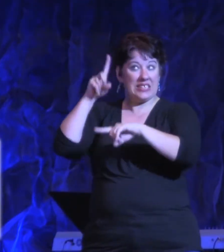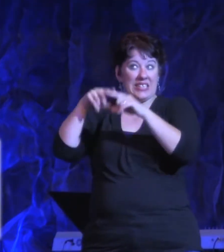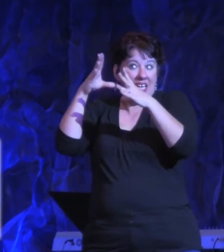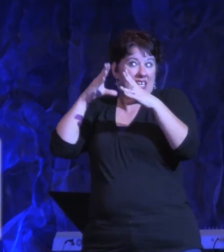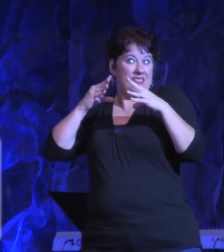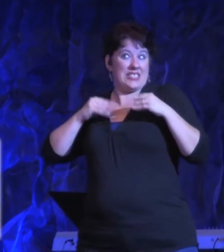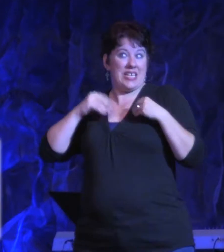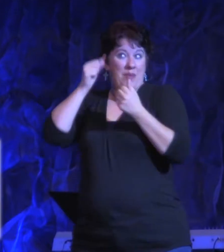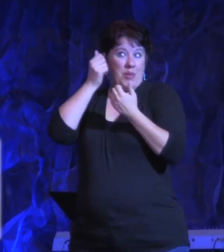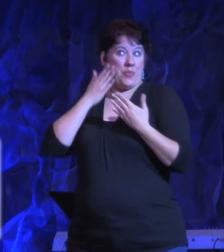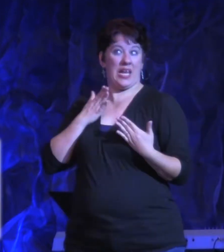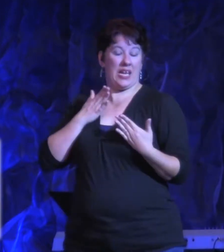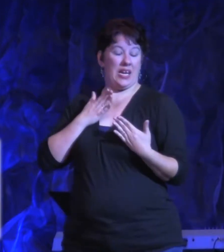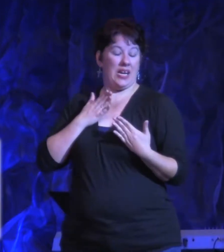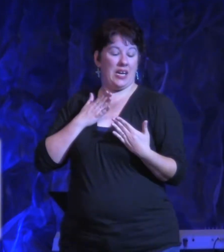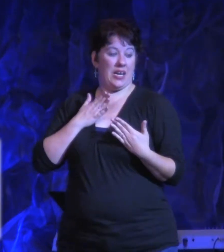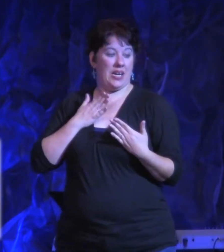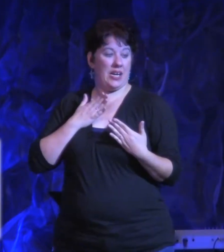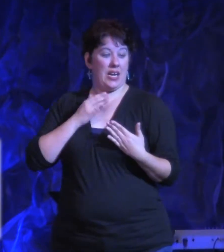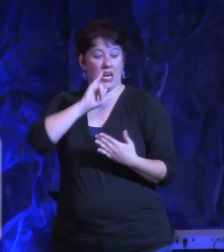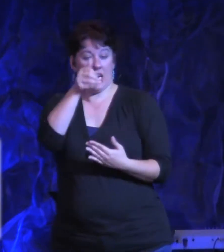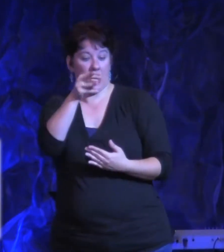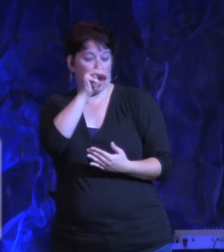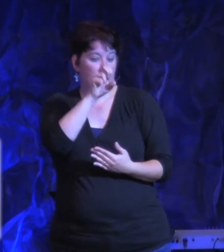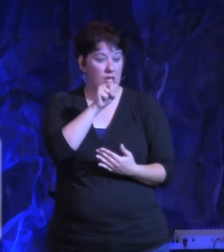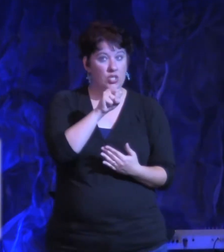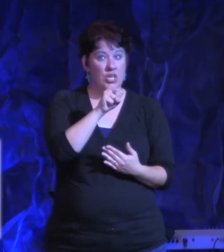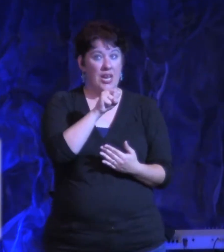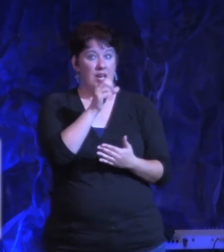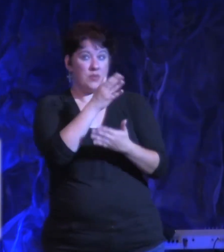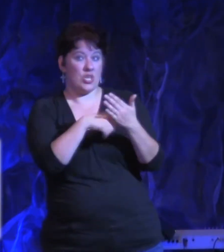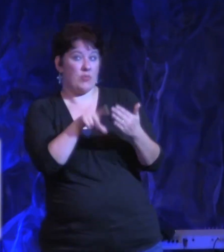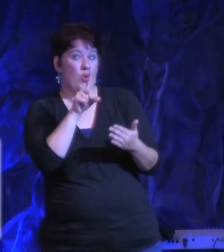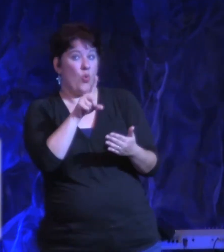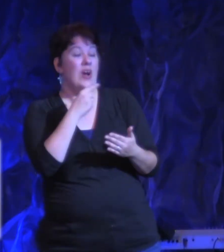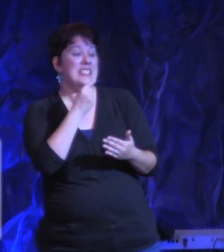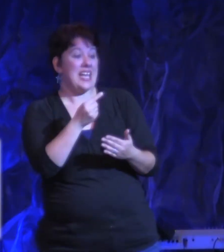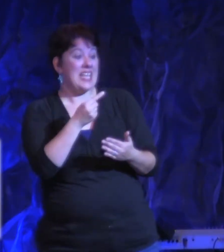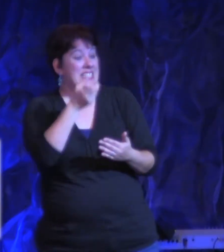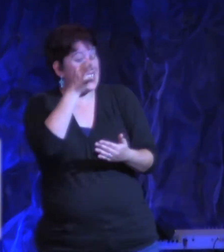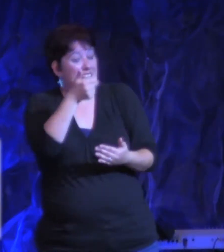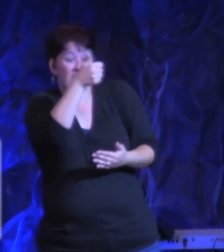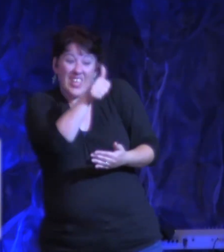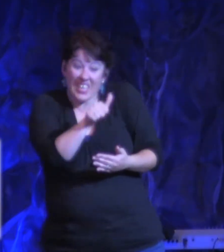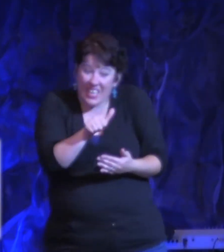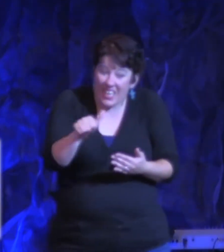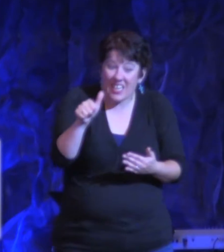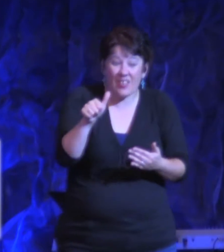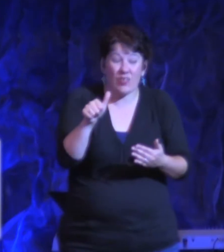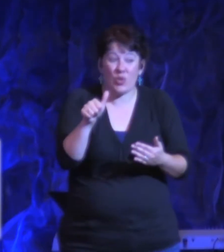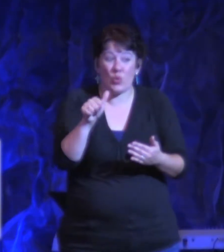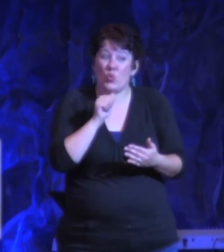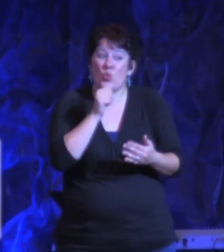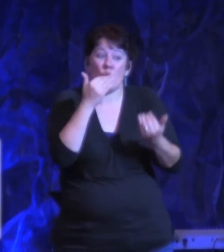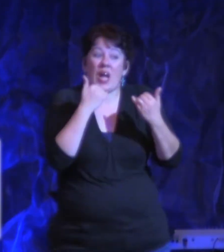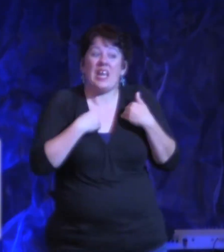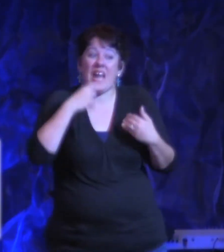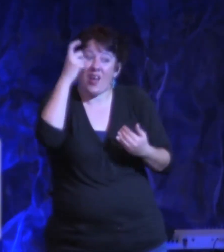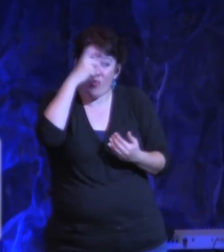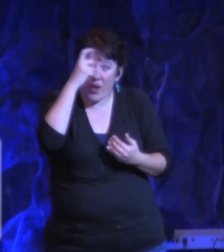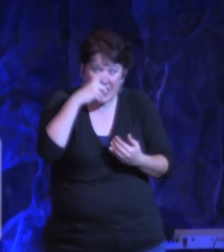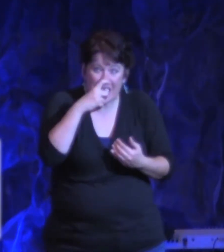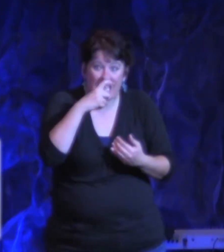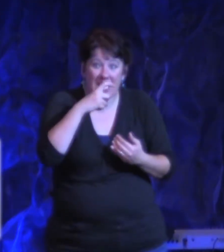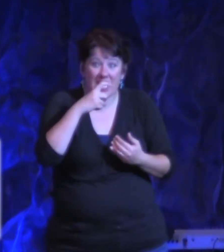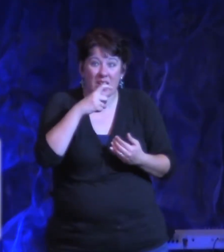James chapter 1 says, but if any of you lacks wisdom, let him ask God who gives to all generously and without reproach, and it will